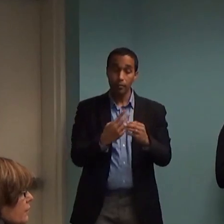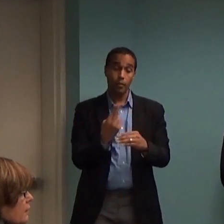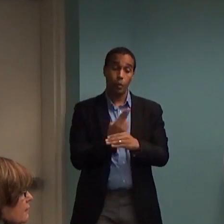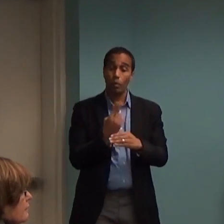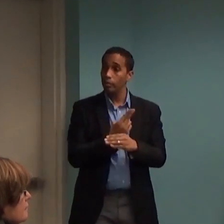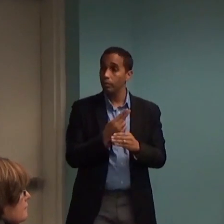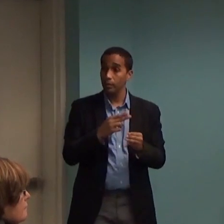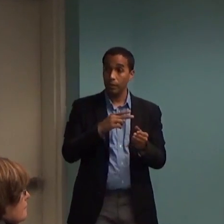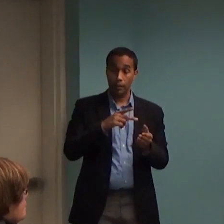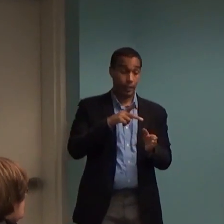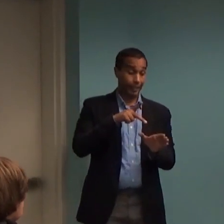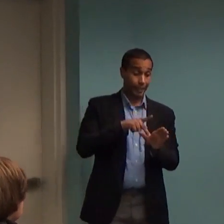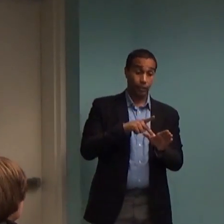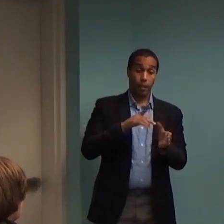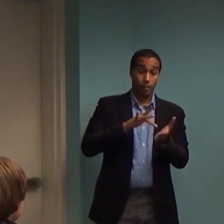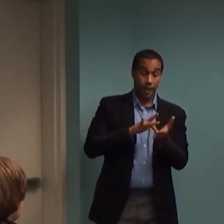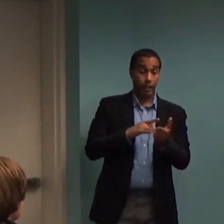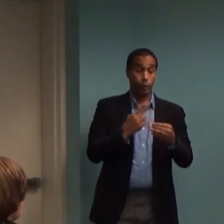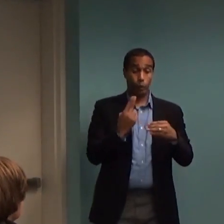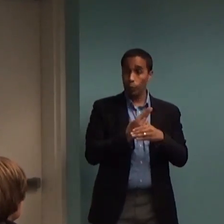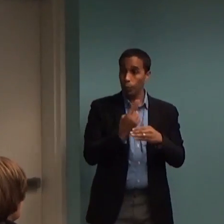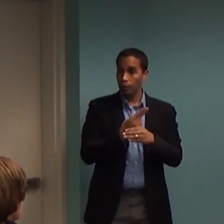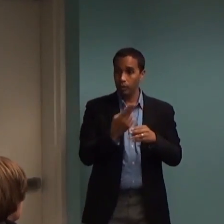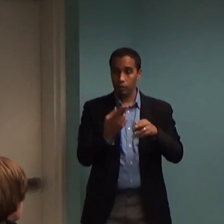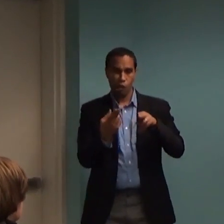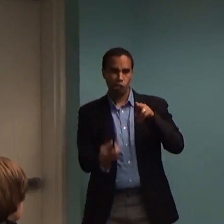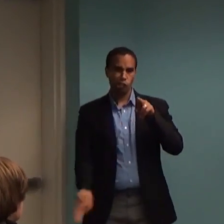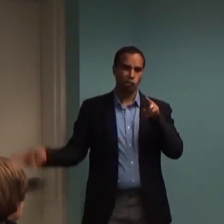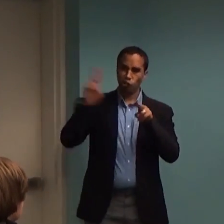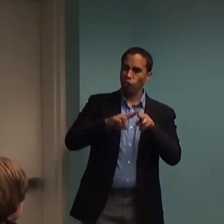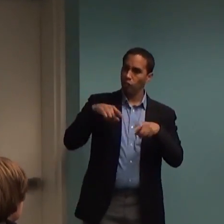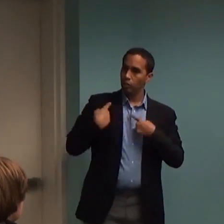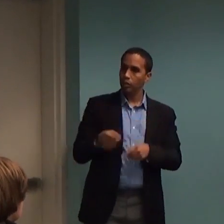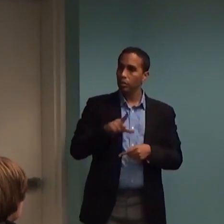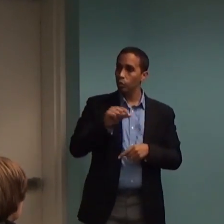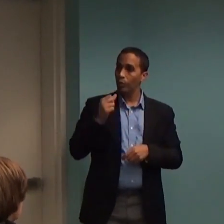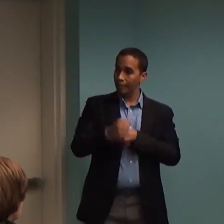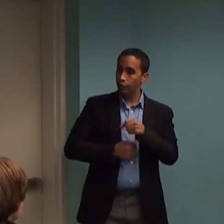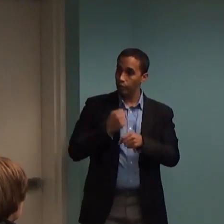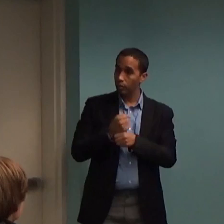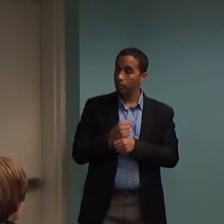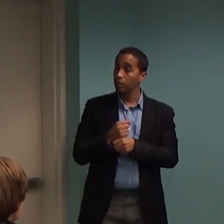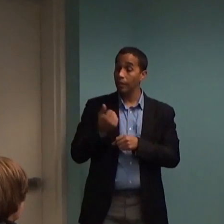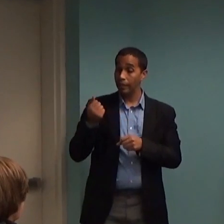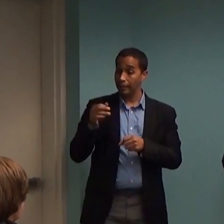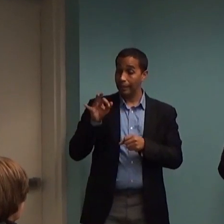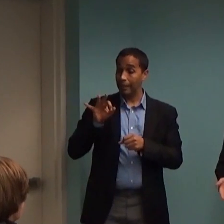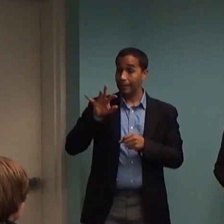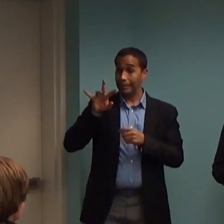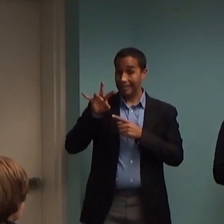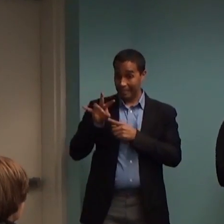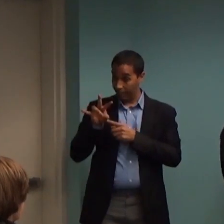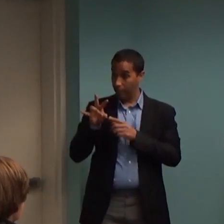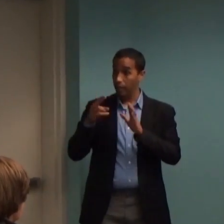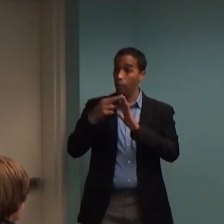has risen really dramatically in the last 20 years. So correspondingly, with that change in rule of 1997, dramatic increase in usage.